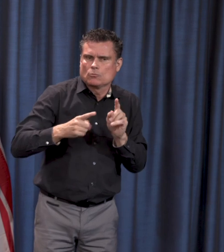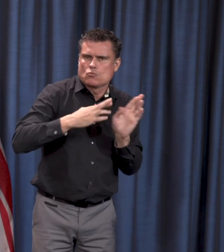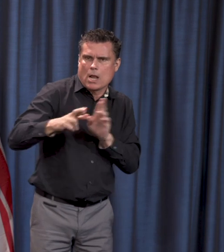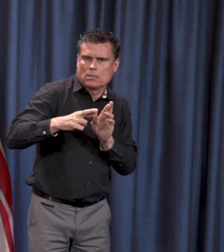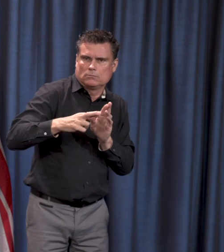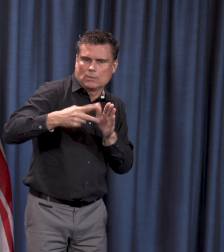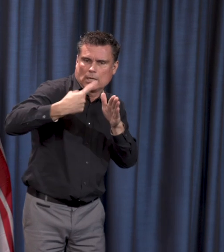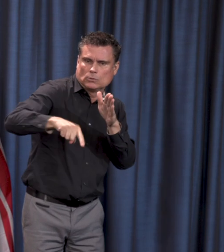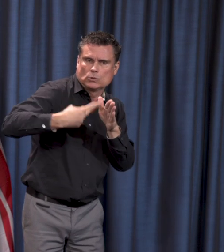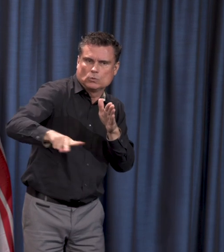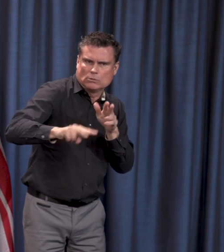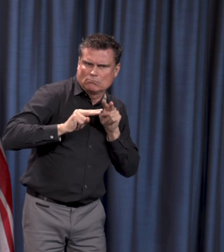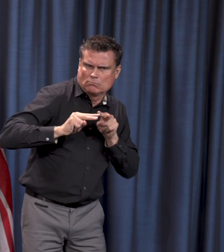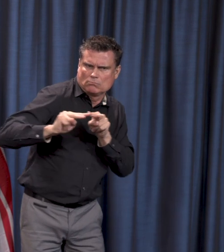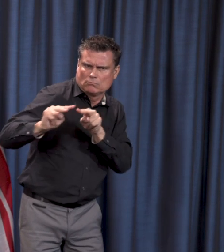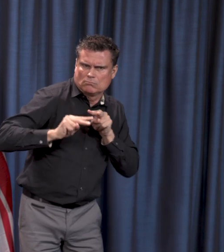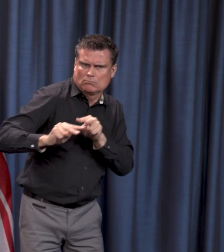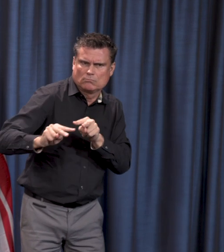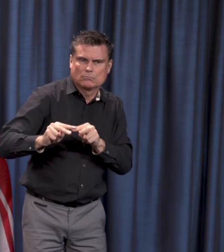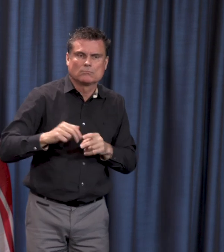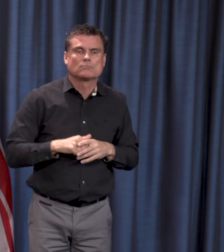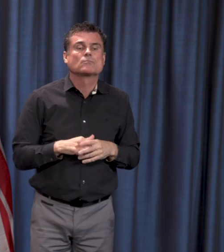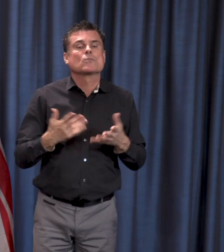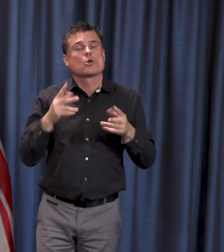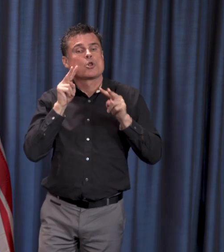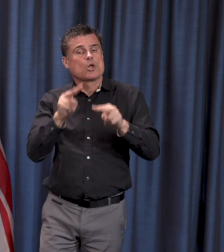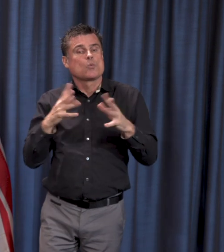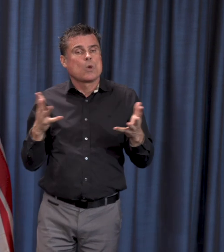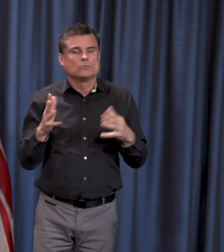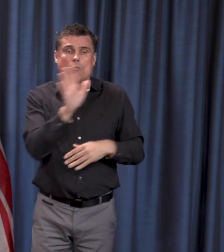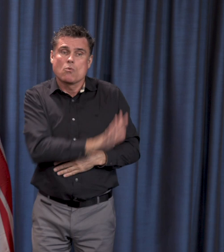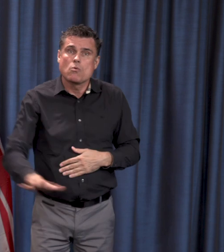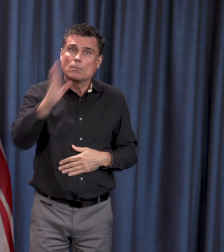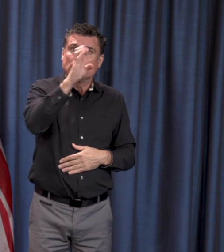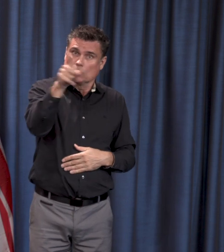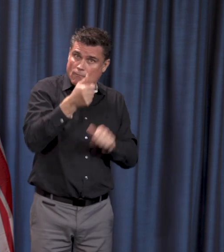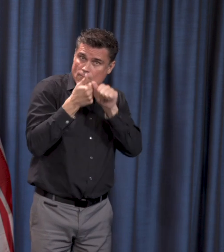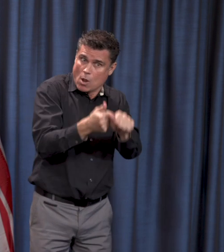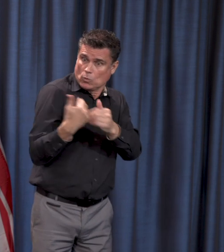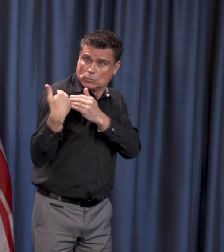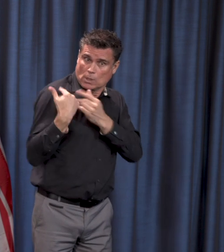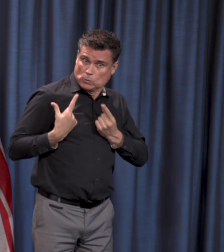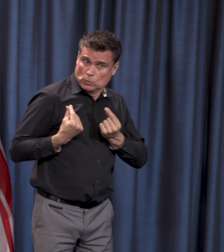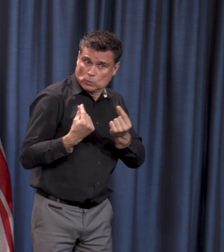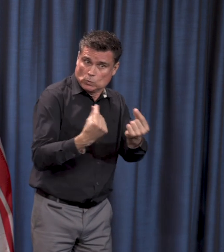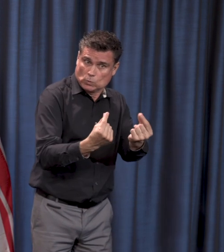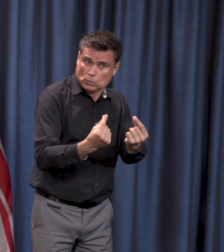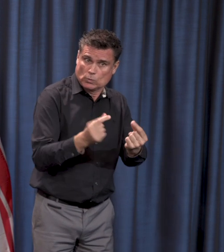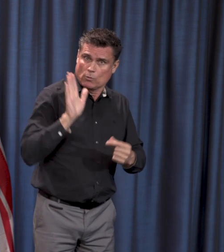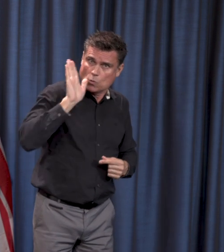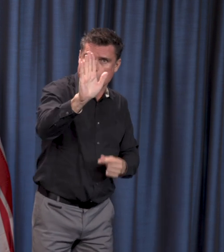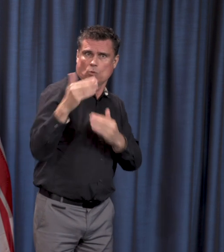Whether that is enough depends on every single person out there engaging 100 percent in what they need to do as individuals